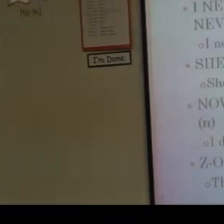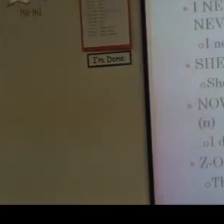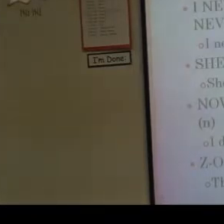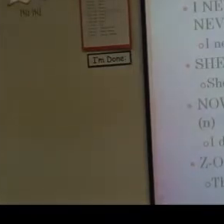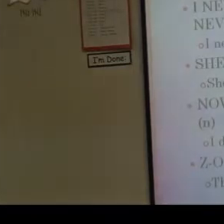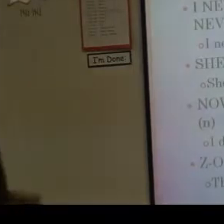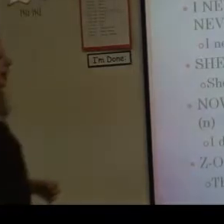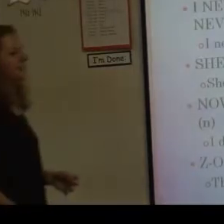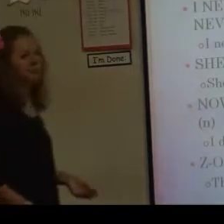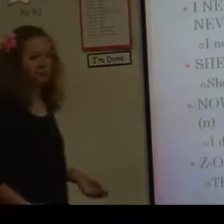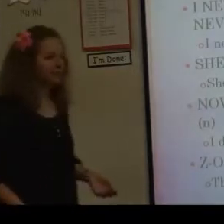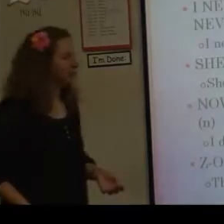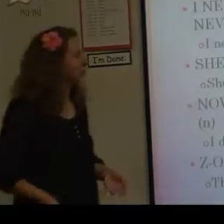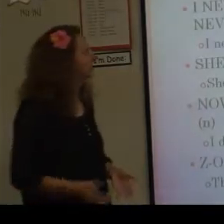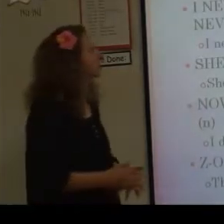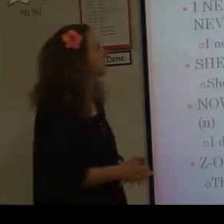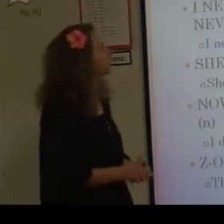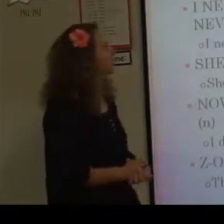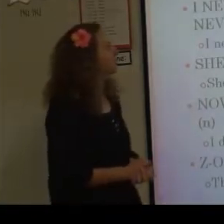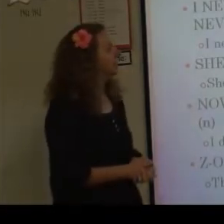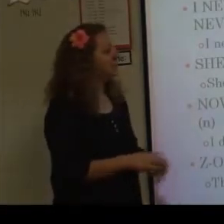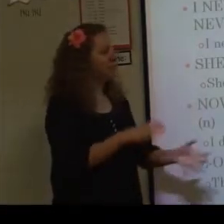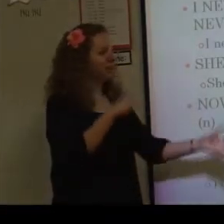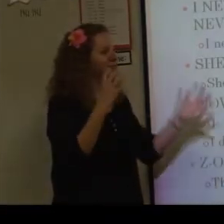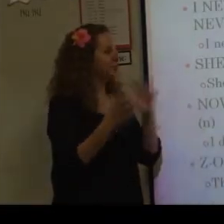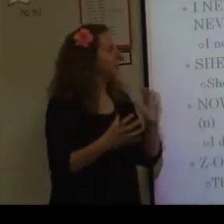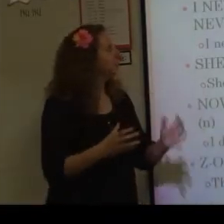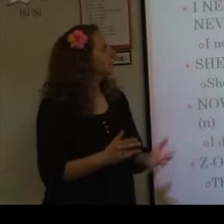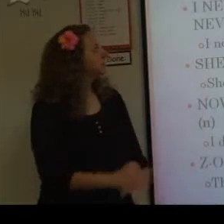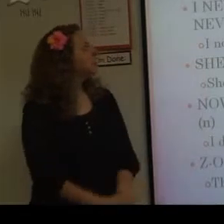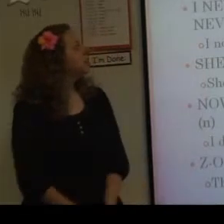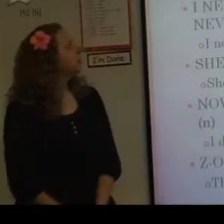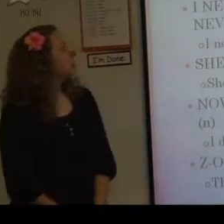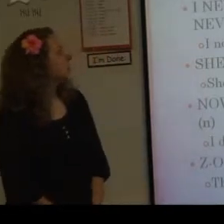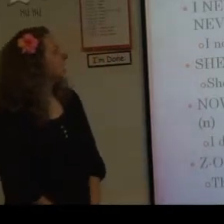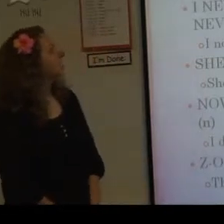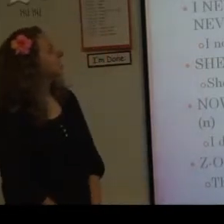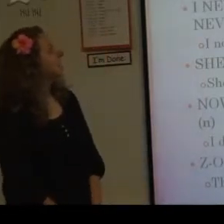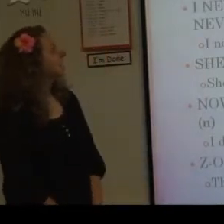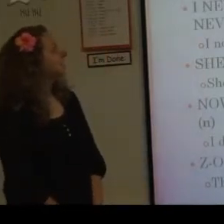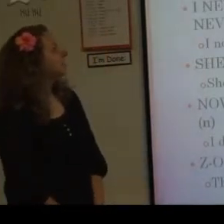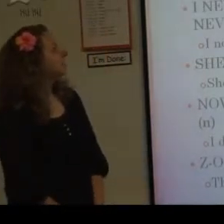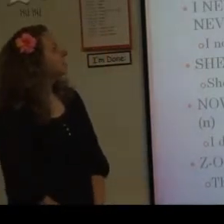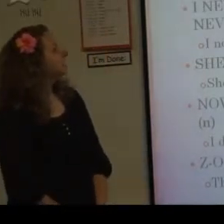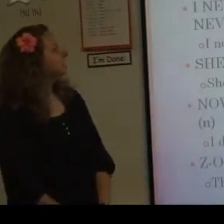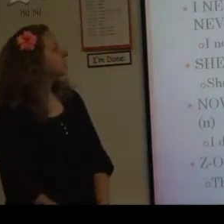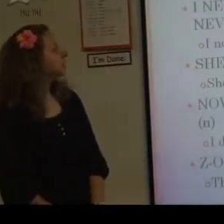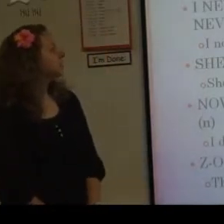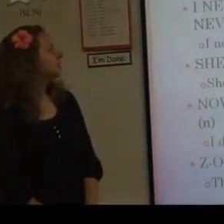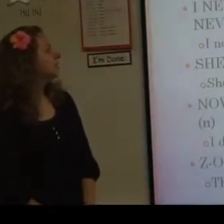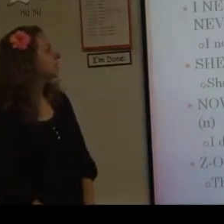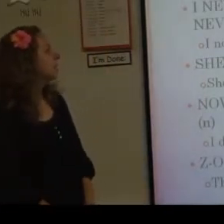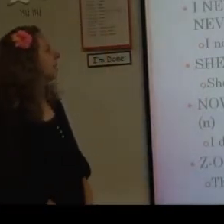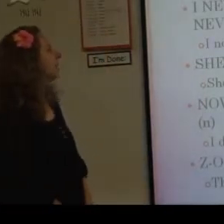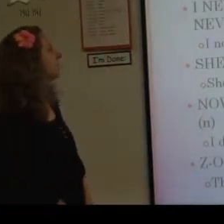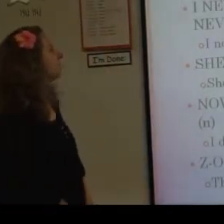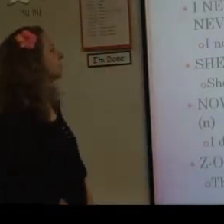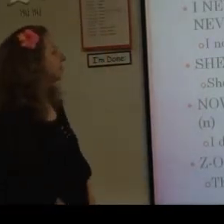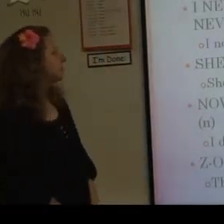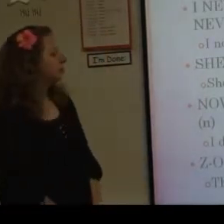Our computers don't have the newer version. So I have to keep like converting everything. Okay. Negatives. The examples of these. There were a couple